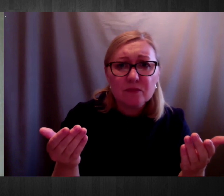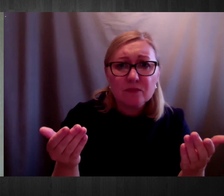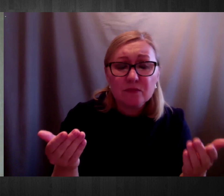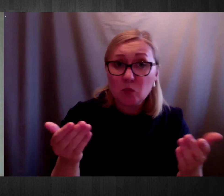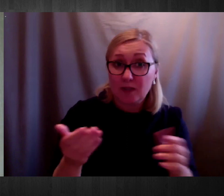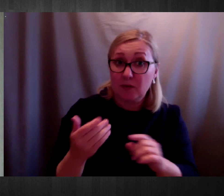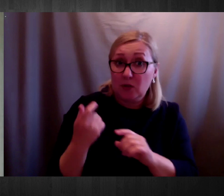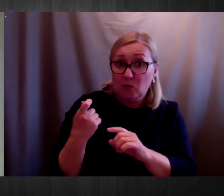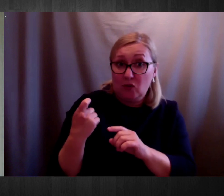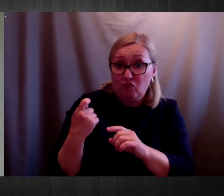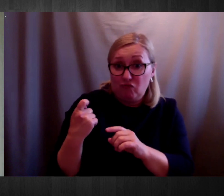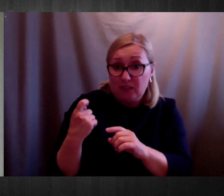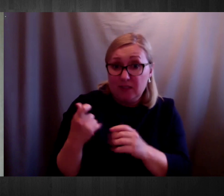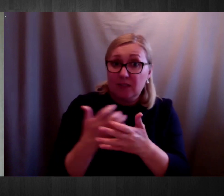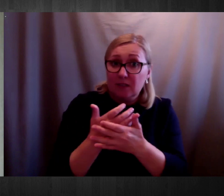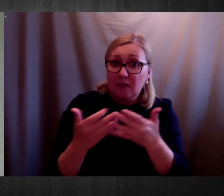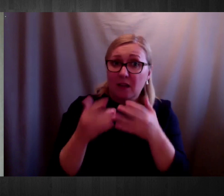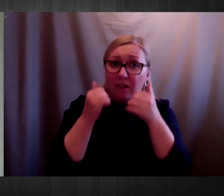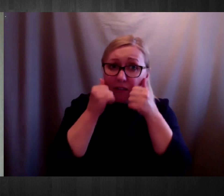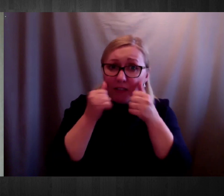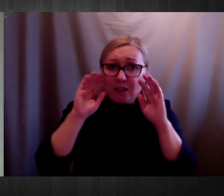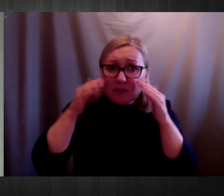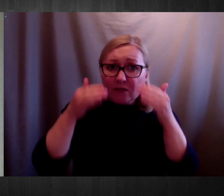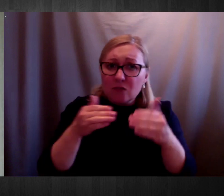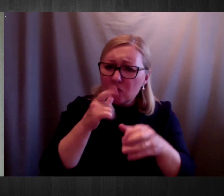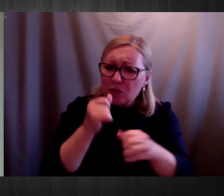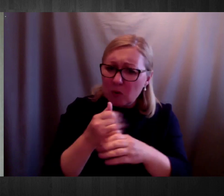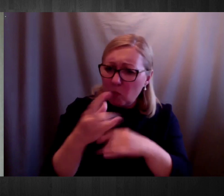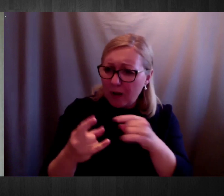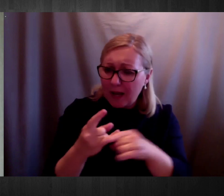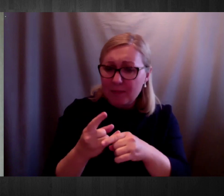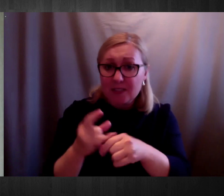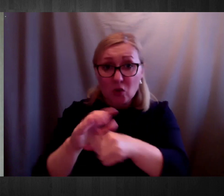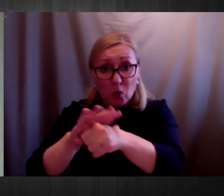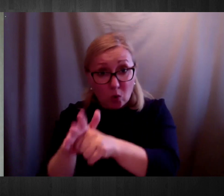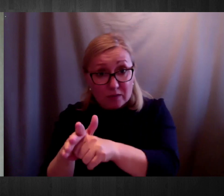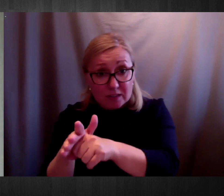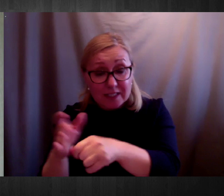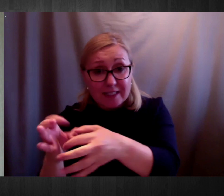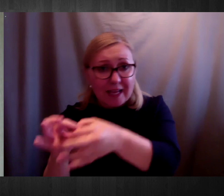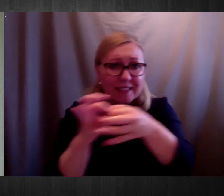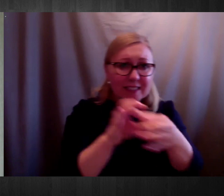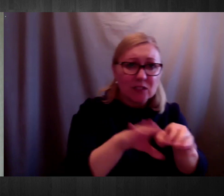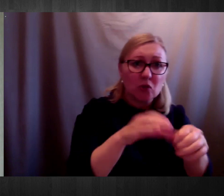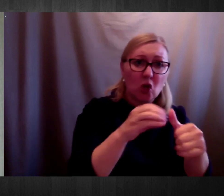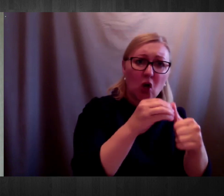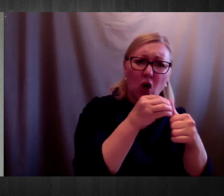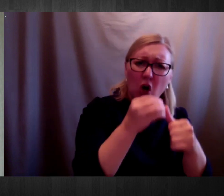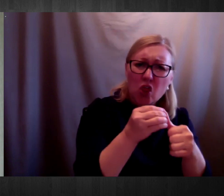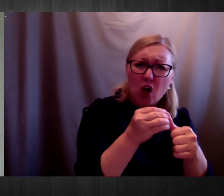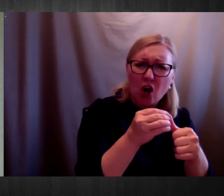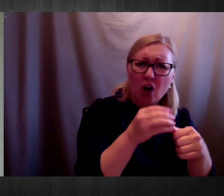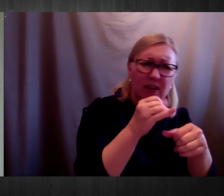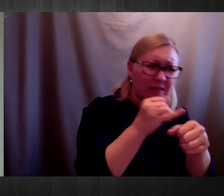conditions, i.e. diabetes. It comes across as